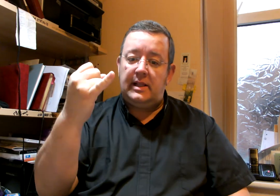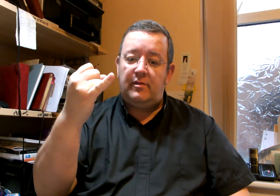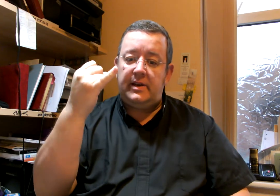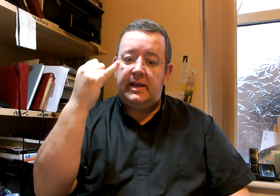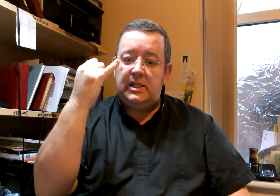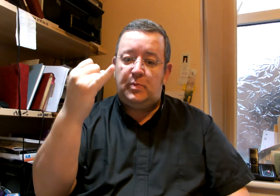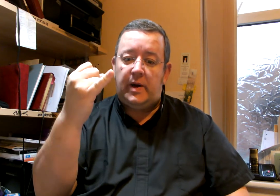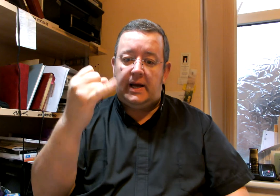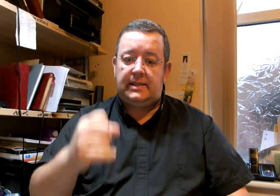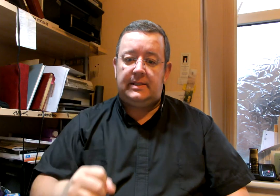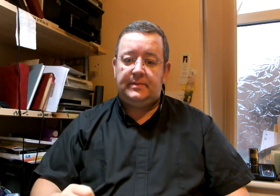little finger is bad.